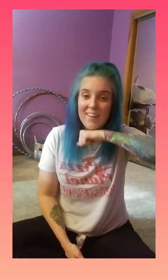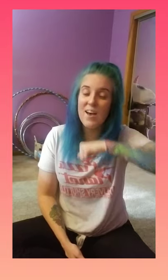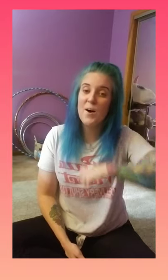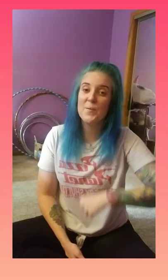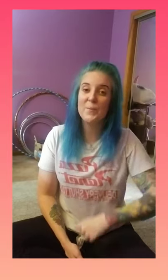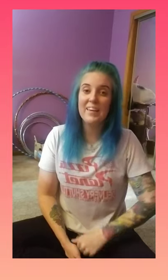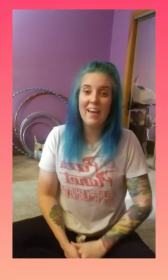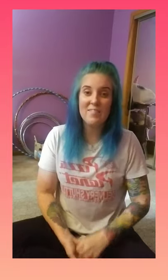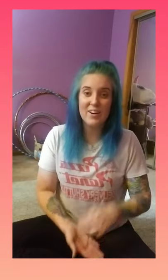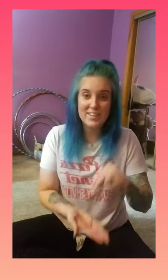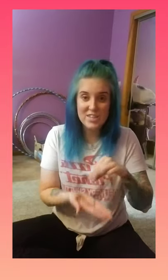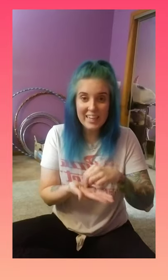We have our chicken.